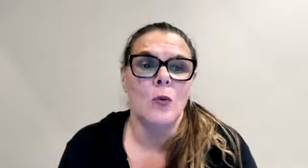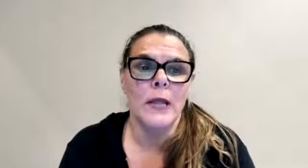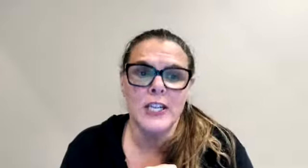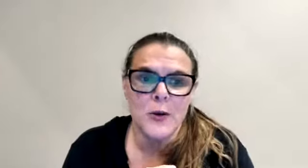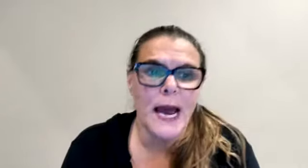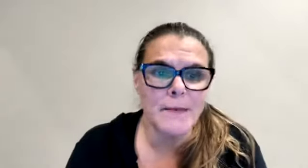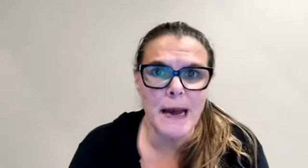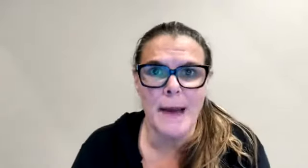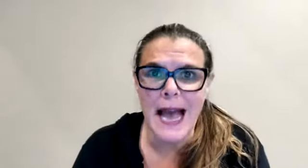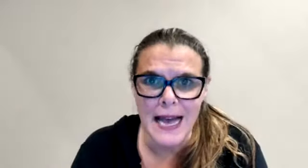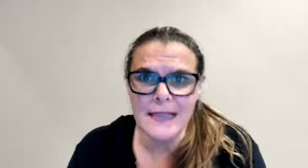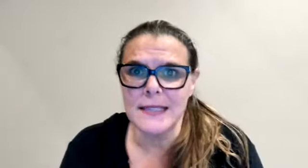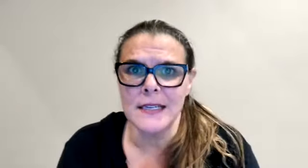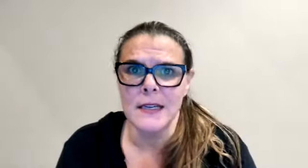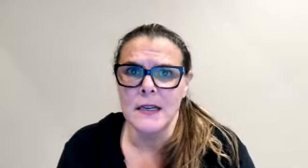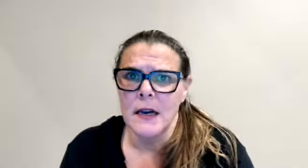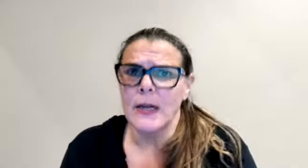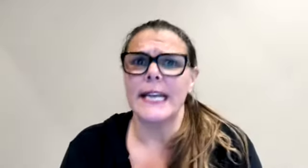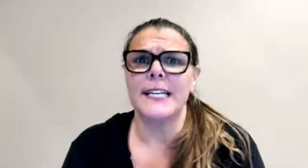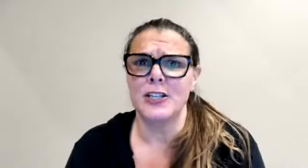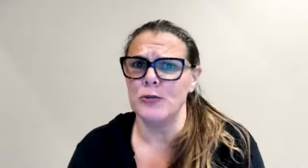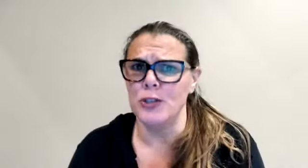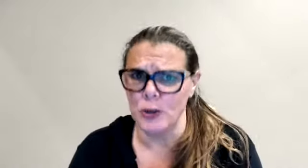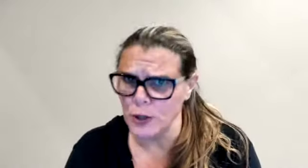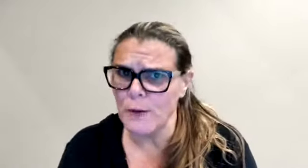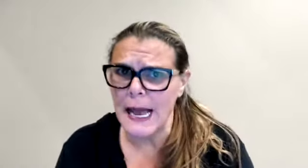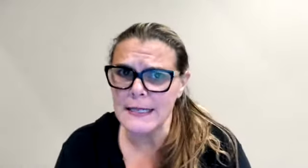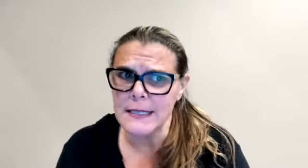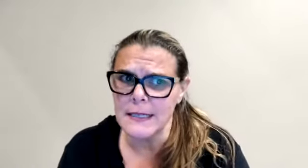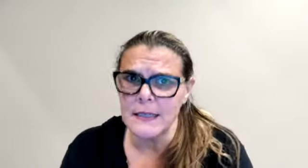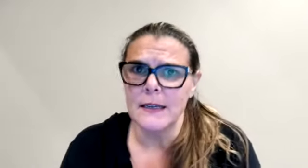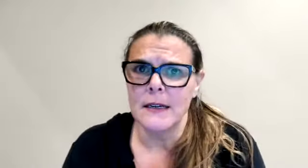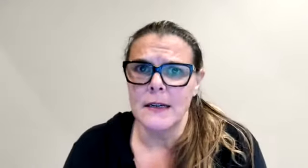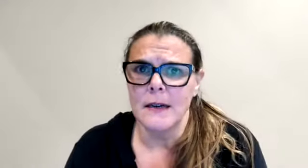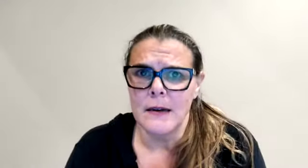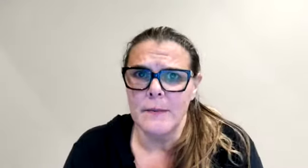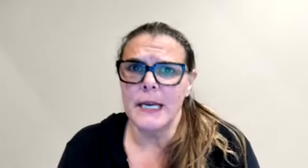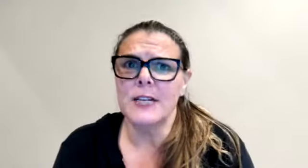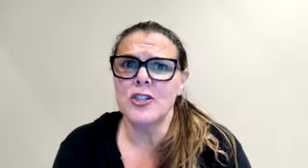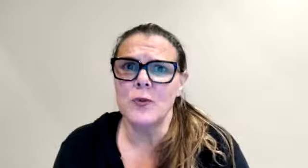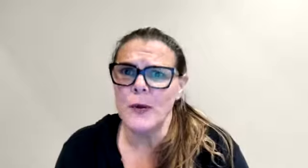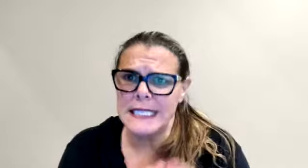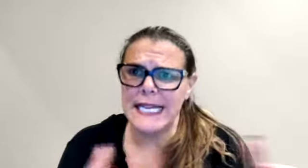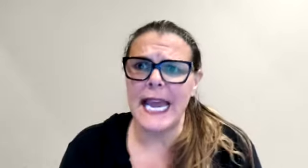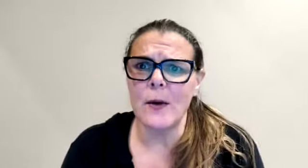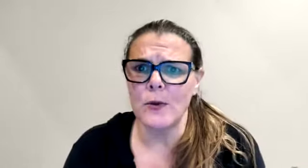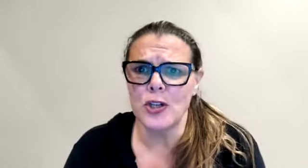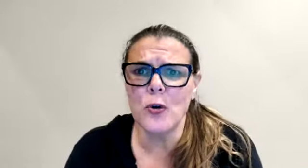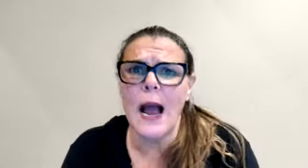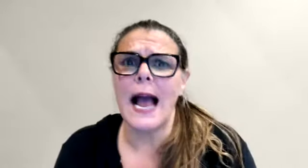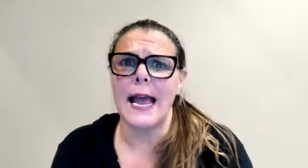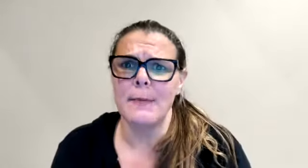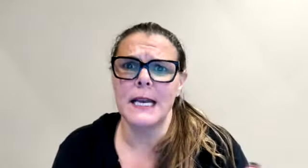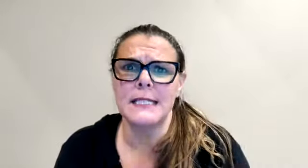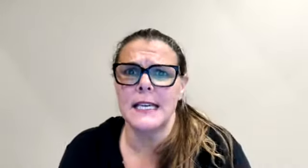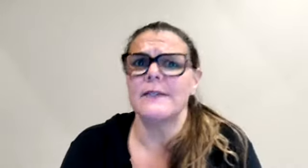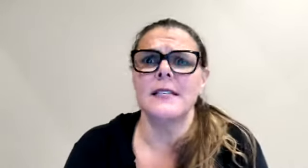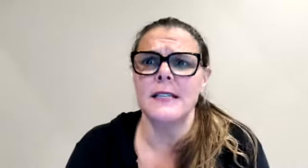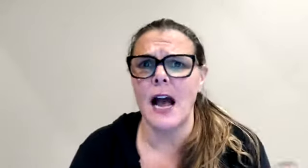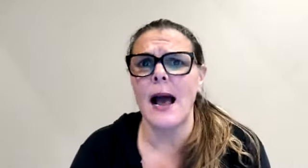well, I tried my best. Okay. Did you do your best? Because we say try because it gives us an up